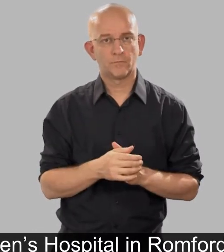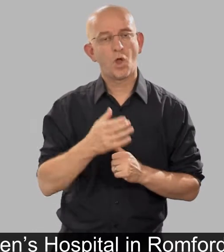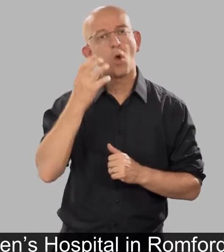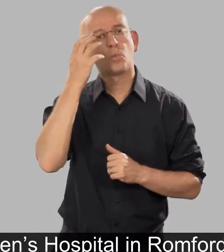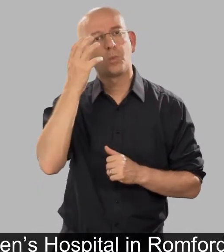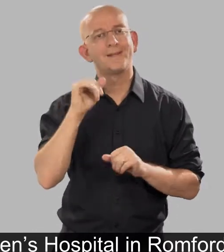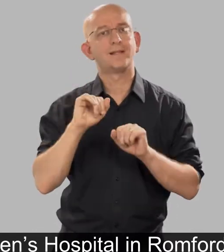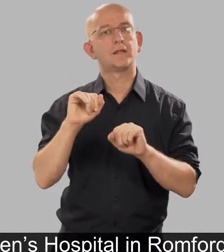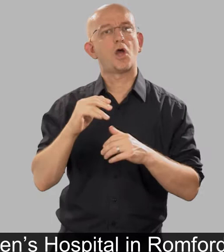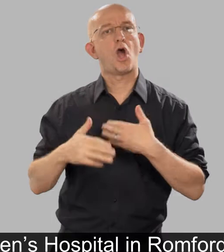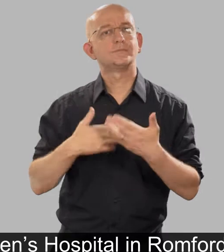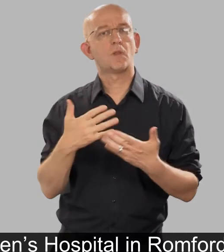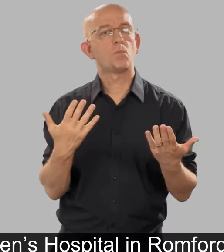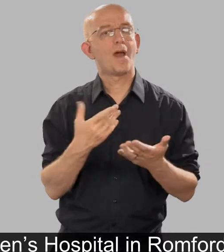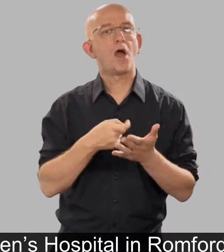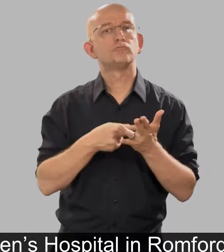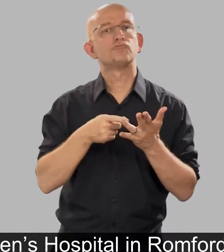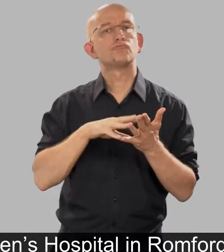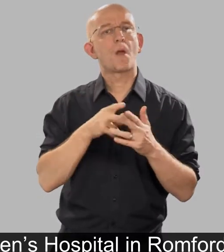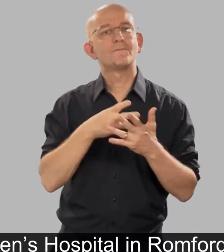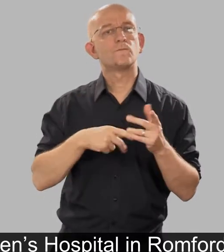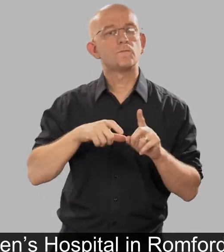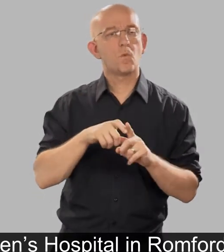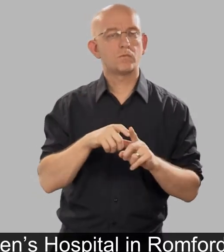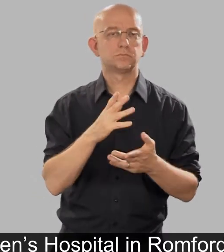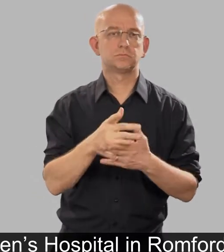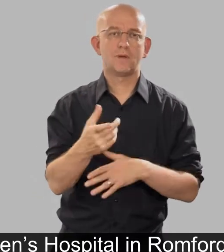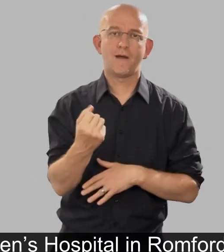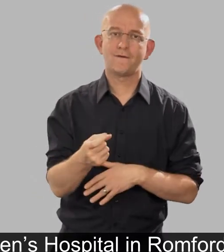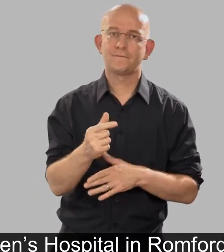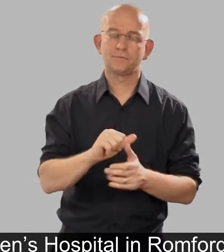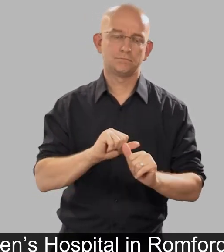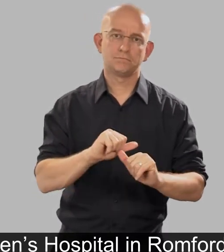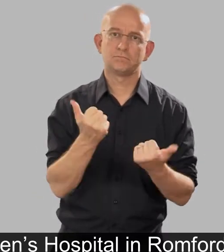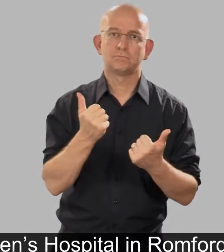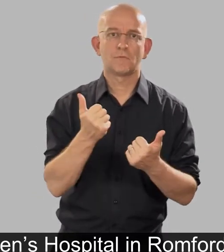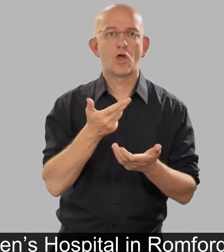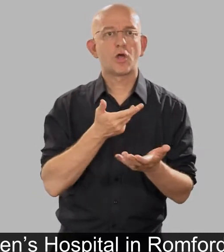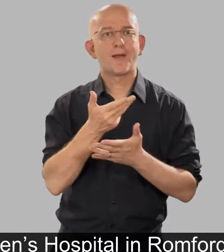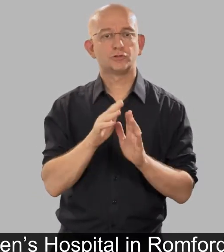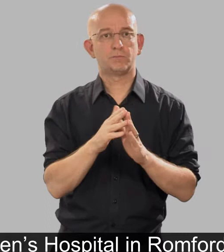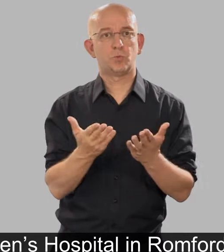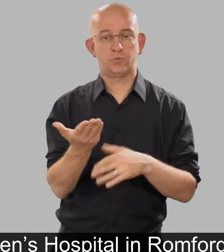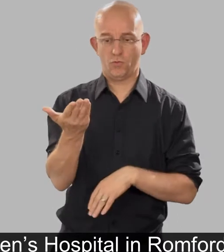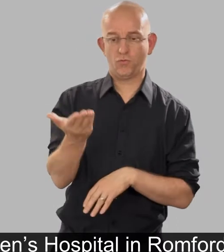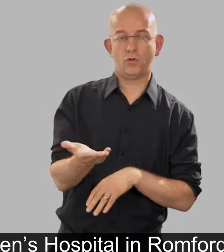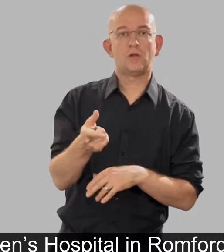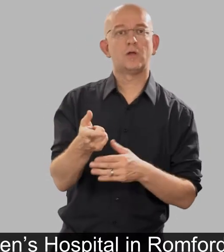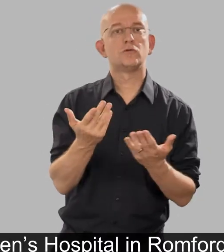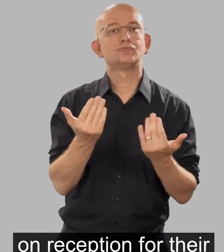Queen's Hospital in Romford has an excellent communication book on reception